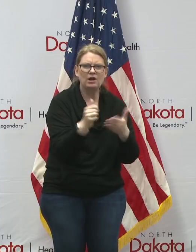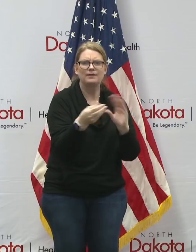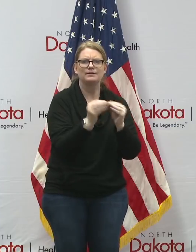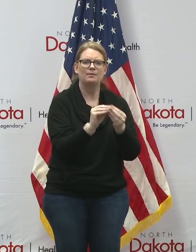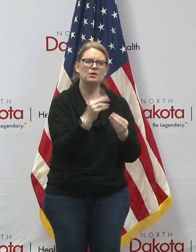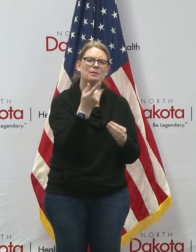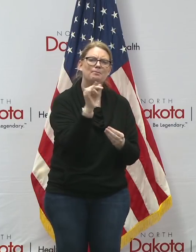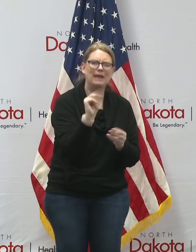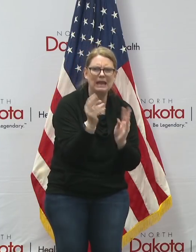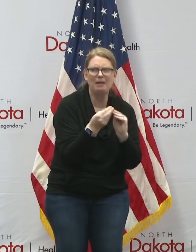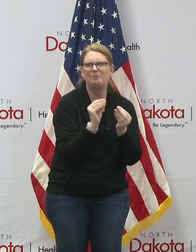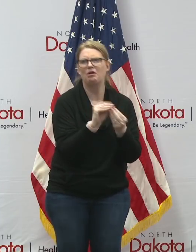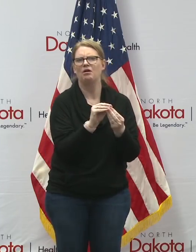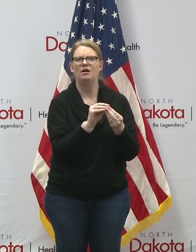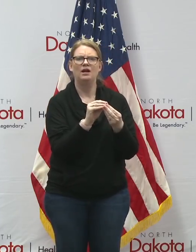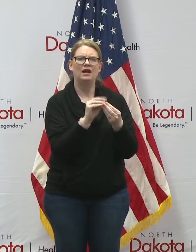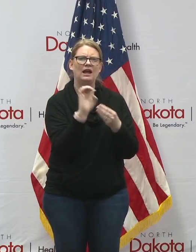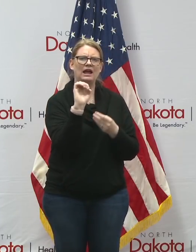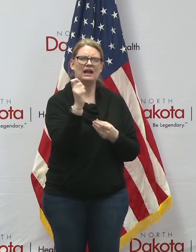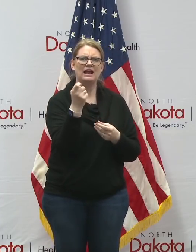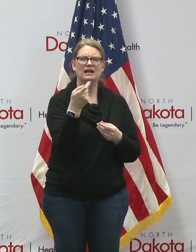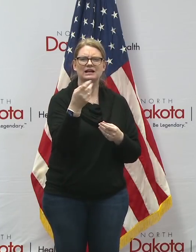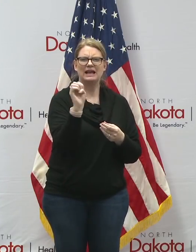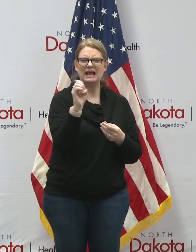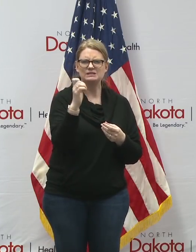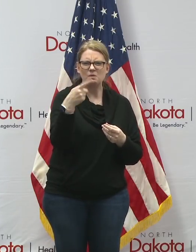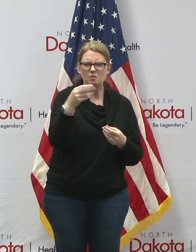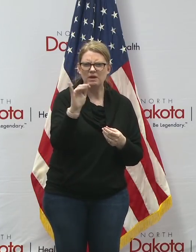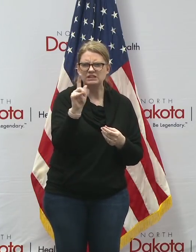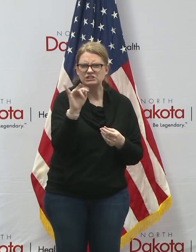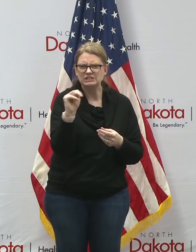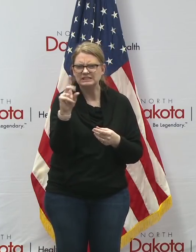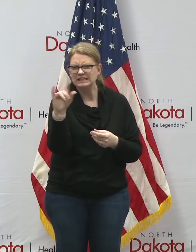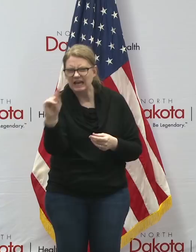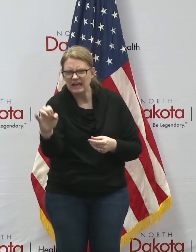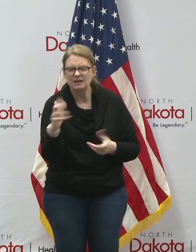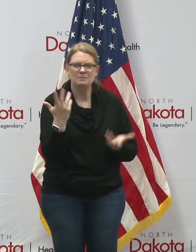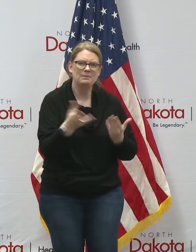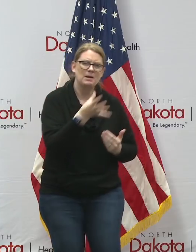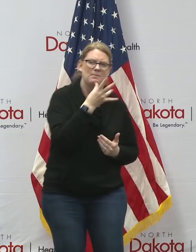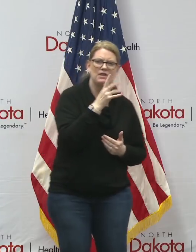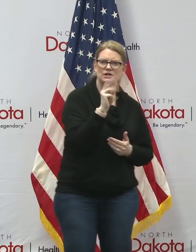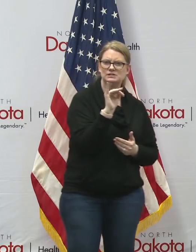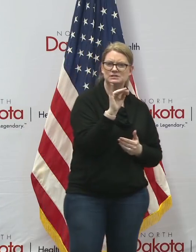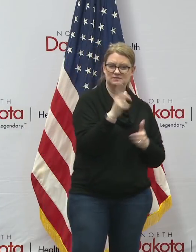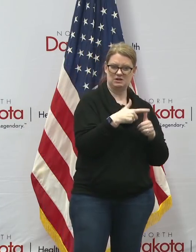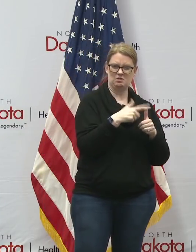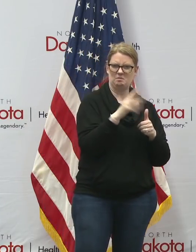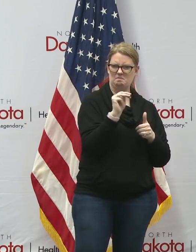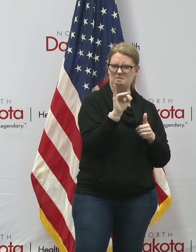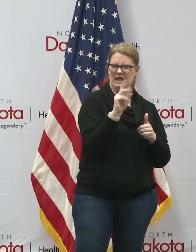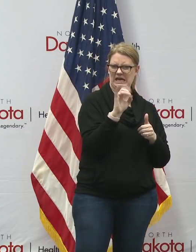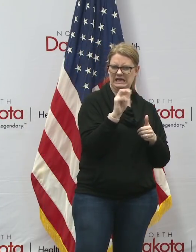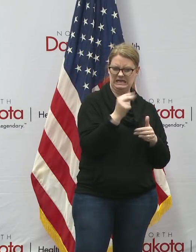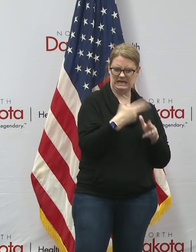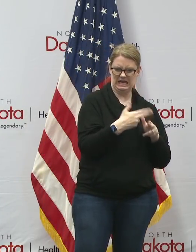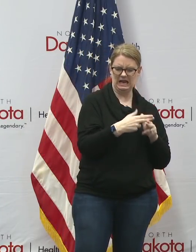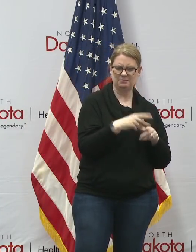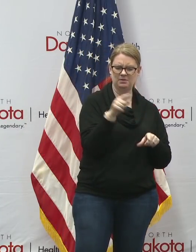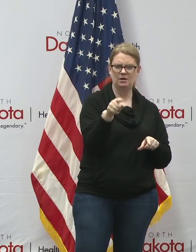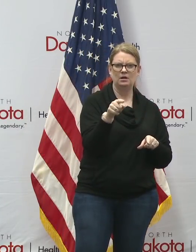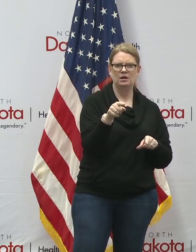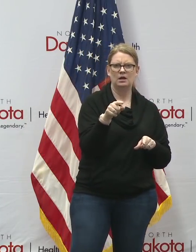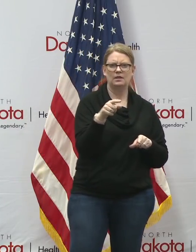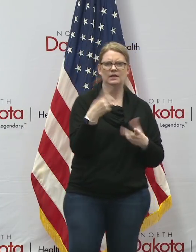number and your expiration date and perhaps even your mother's maiden name and then in exchange for that you